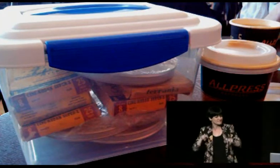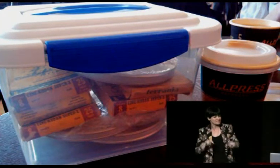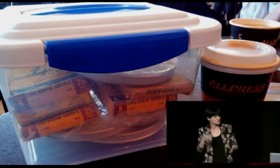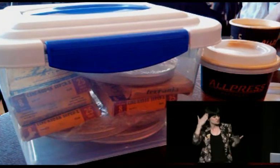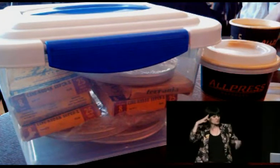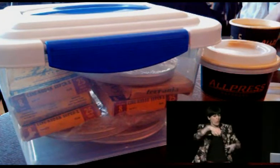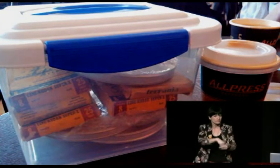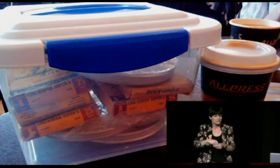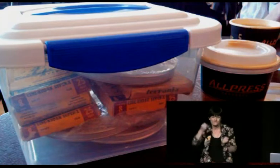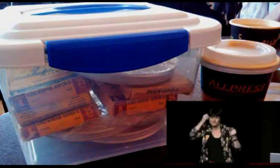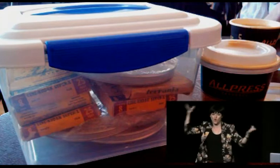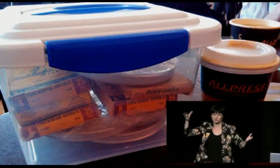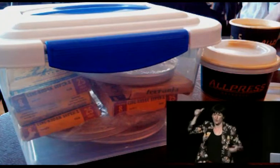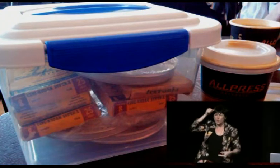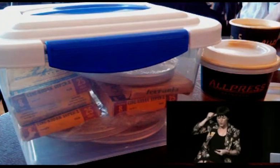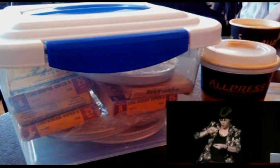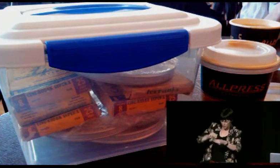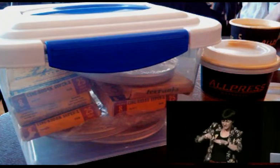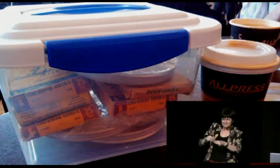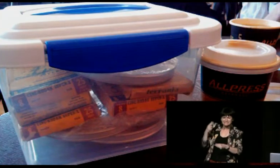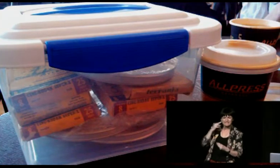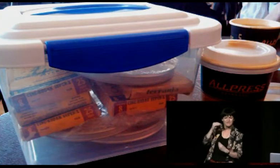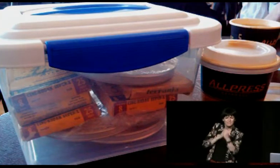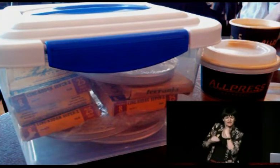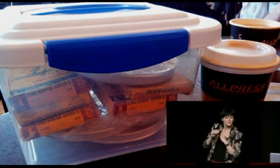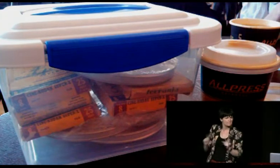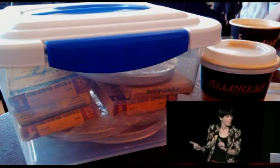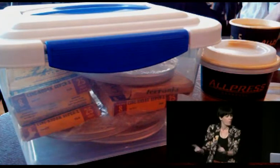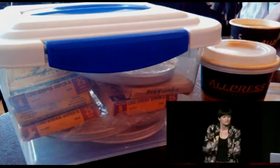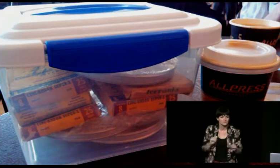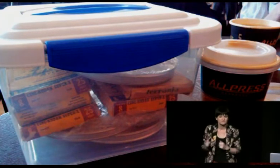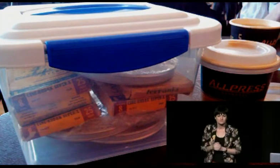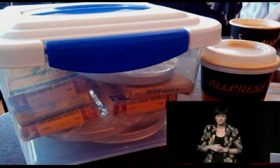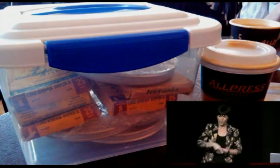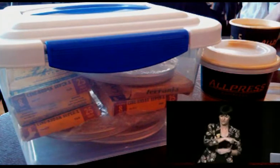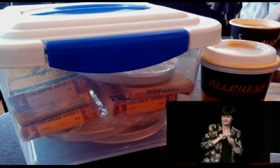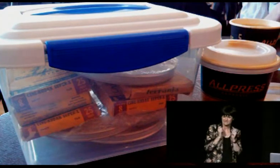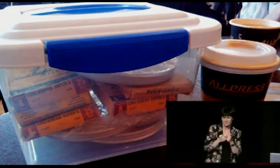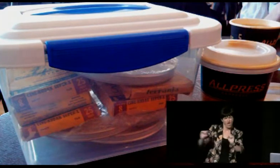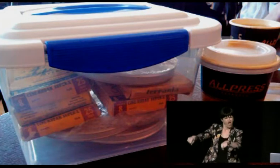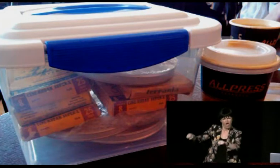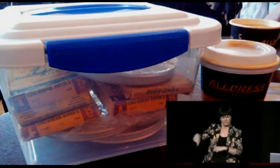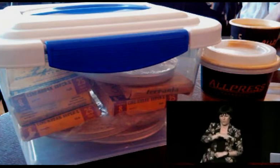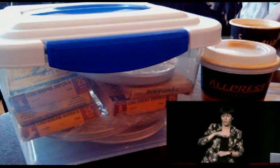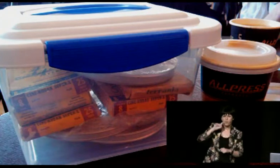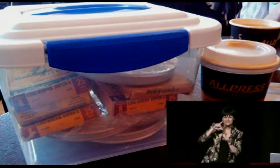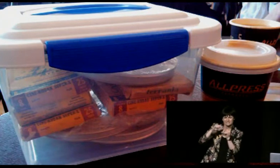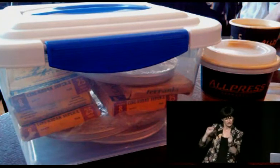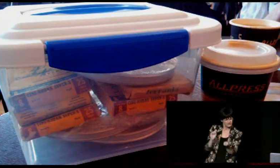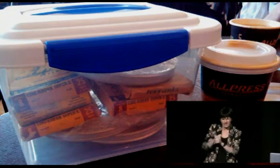And here was this box of films from the 50s and 60s. We know that Owen was central to the deaf community in Auckland for many years. We knew how valuable they would be.